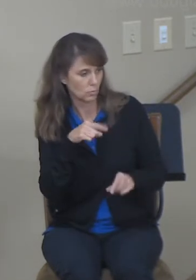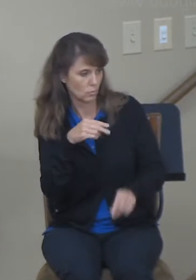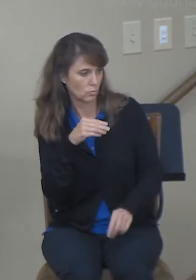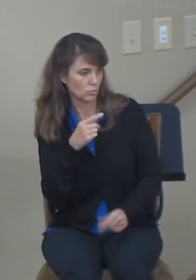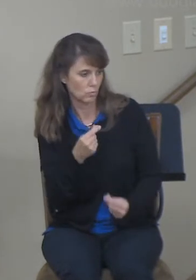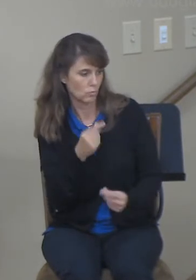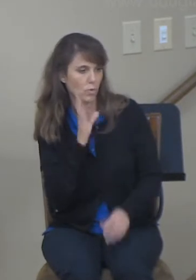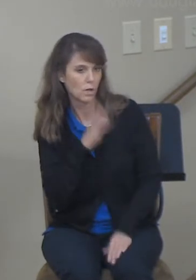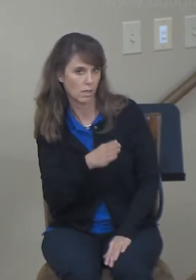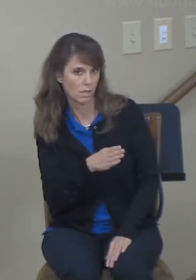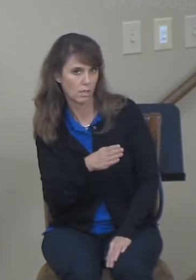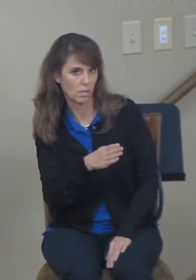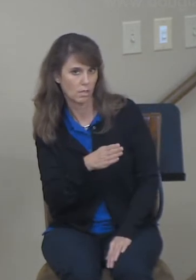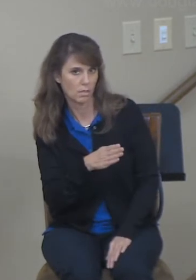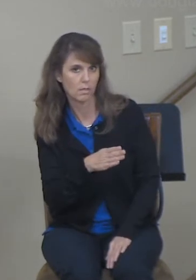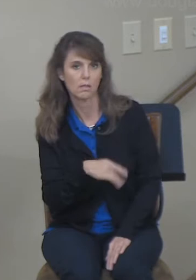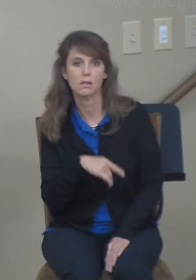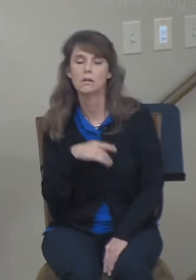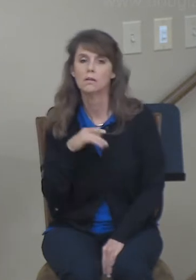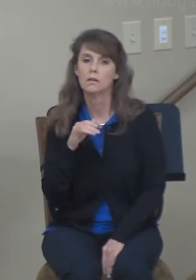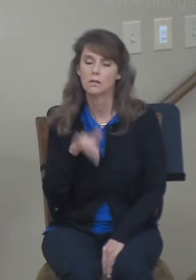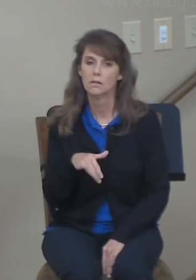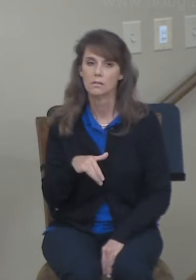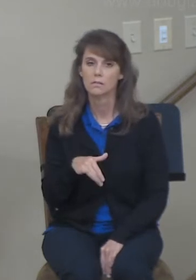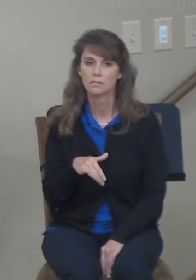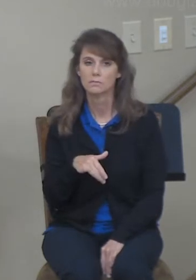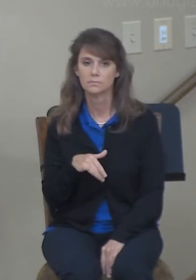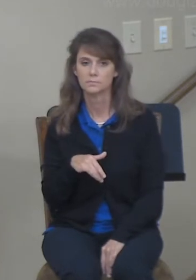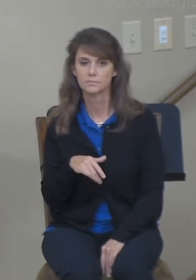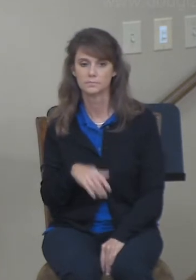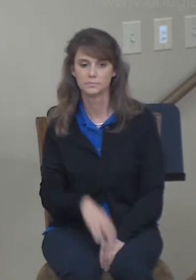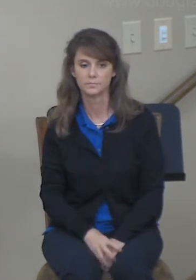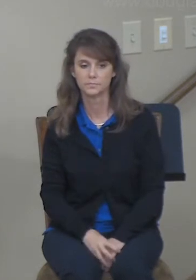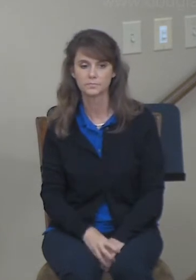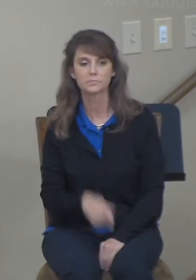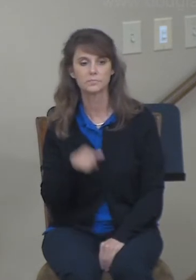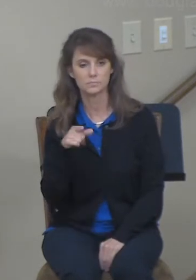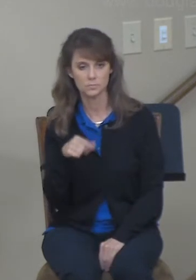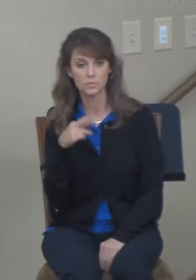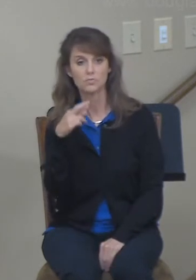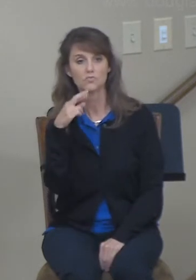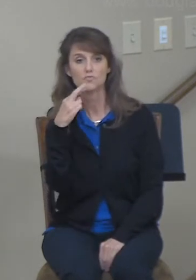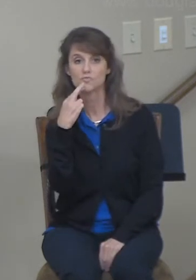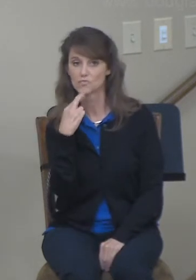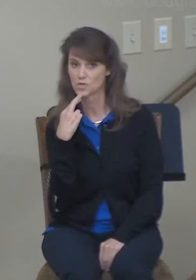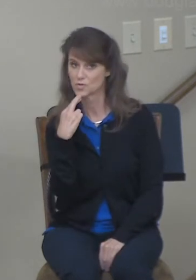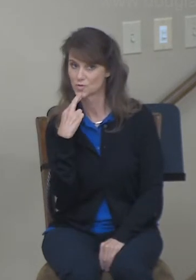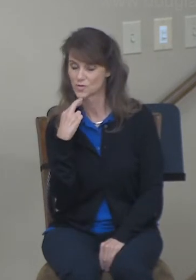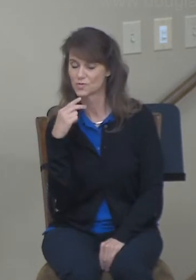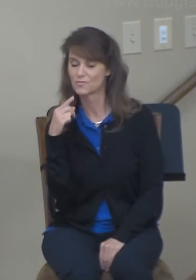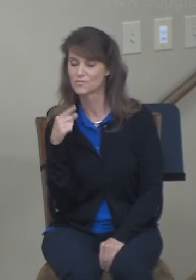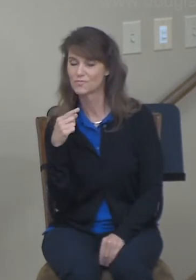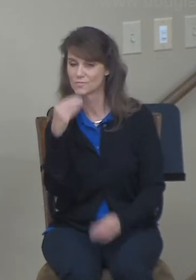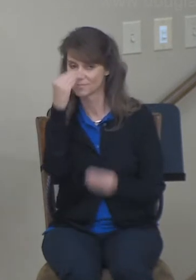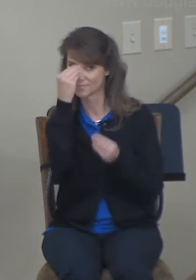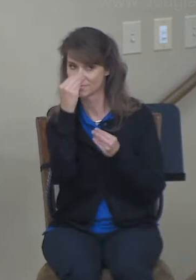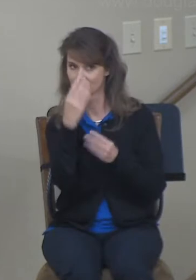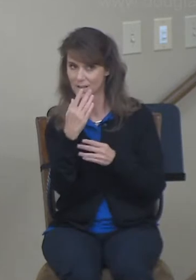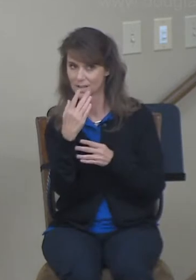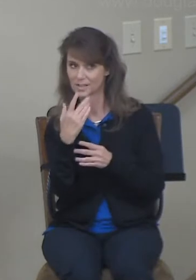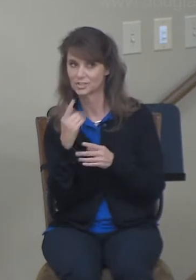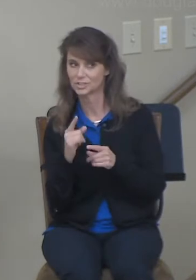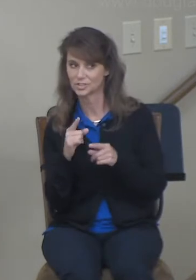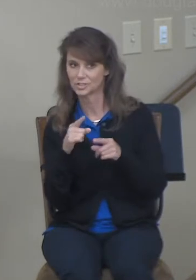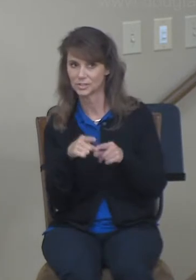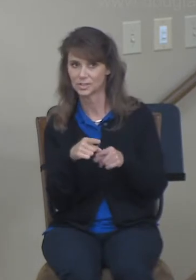Ruth followed in the spirit, but not seemingly to the letter. She went, but there were lines that she wasn't willing to